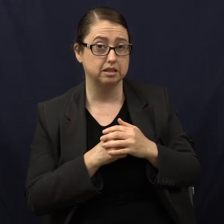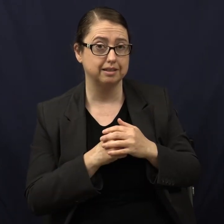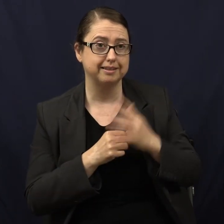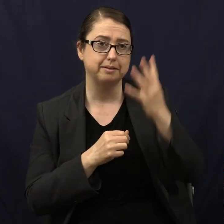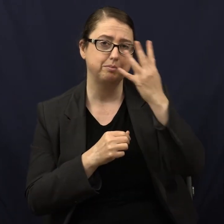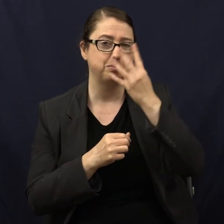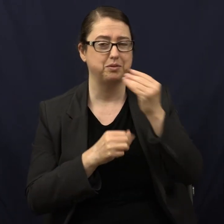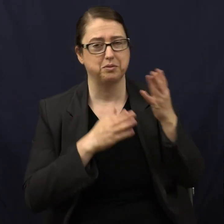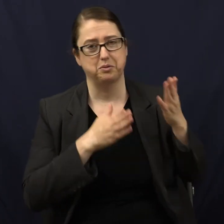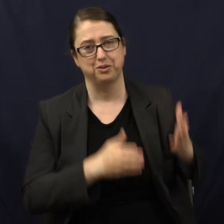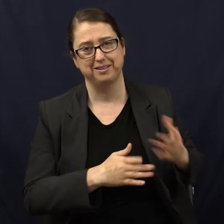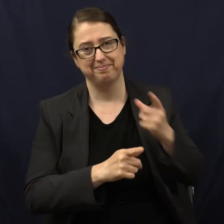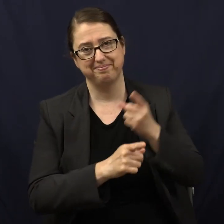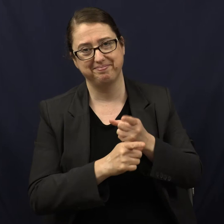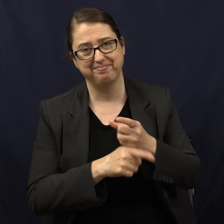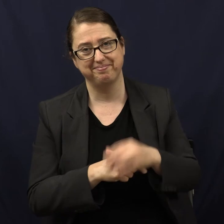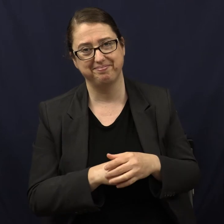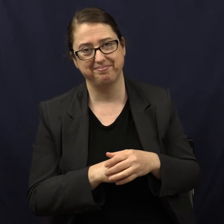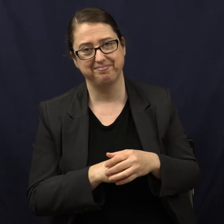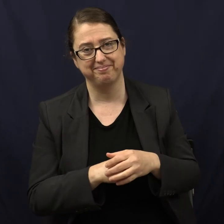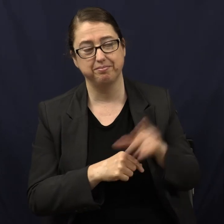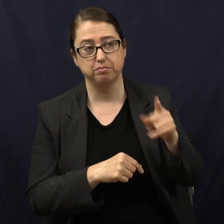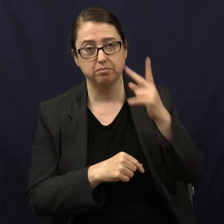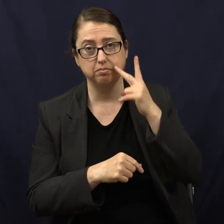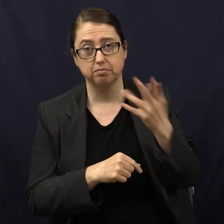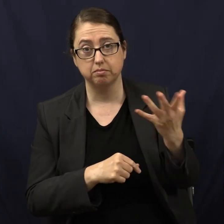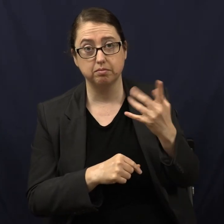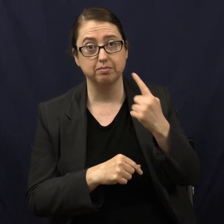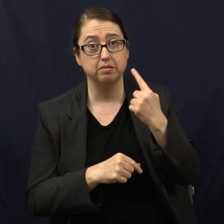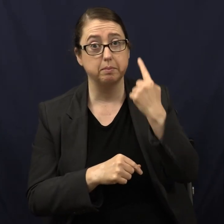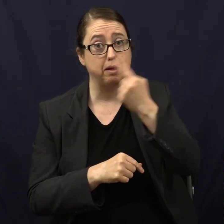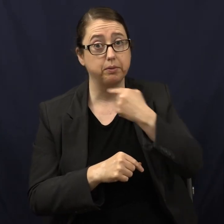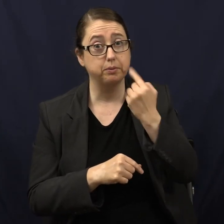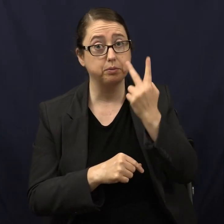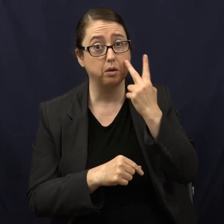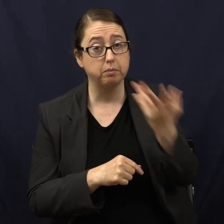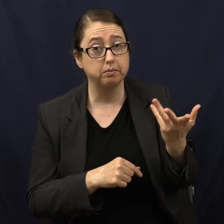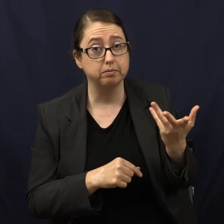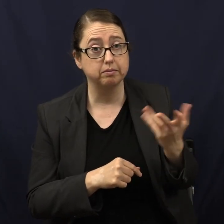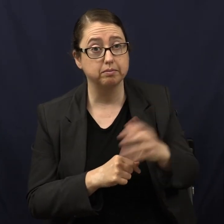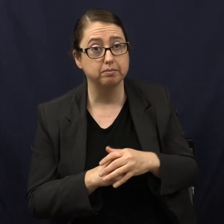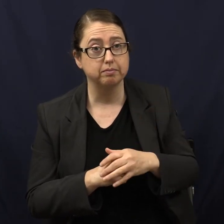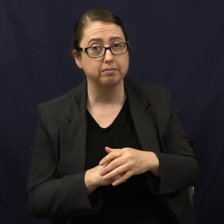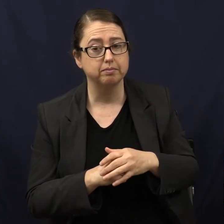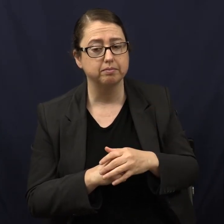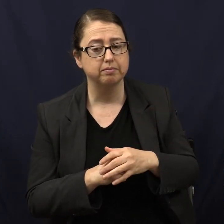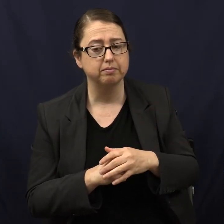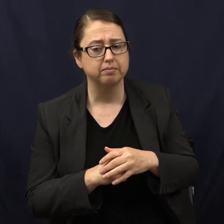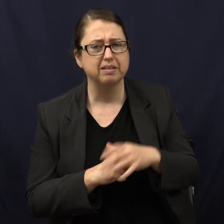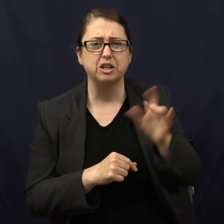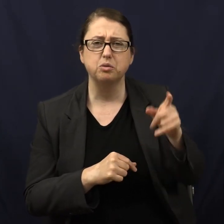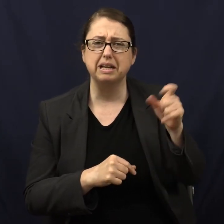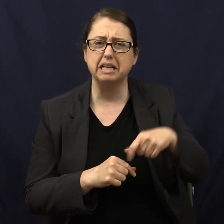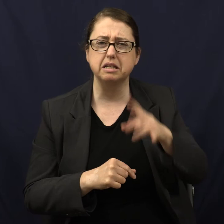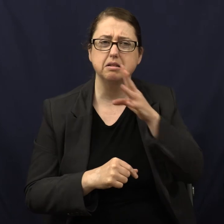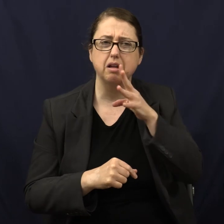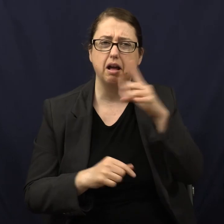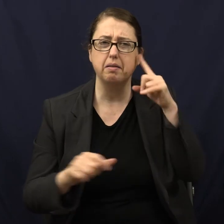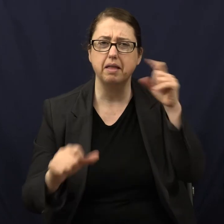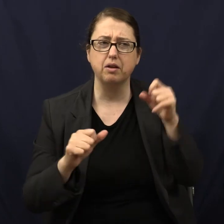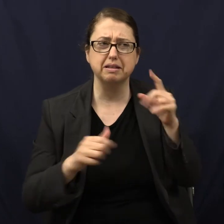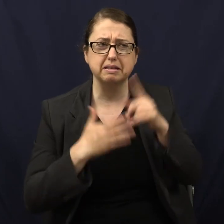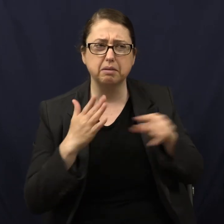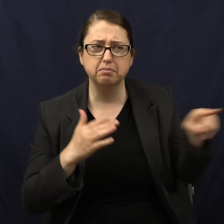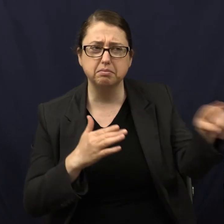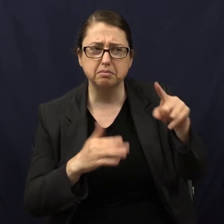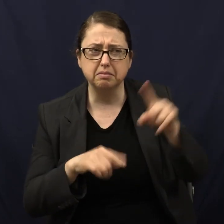A beautiful person, right? What did you see in their mouth? Do I need to speak a little louder? I see some